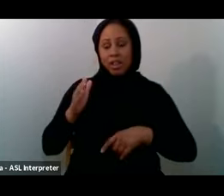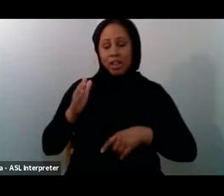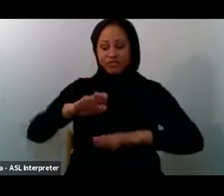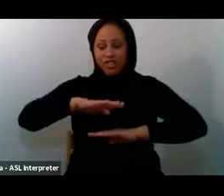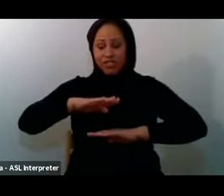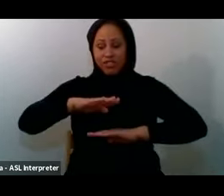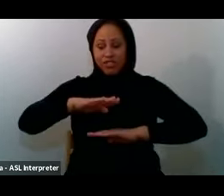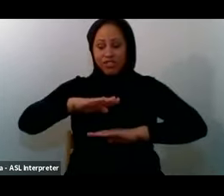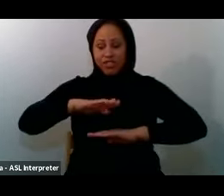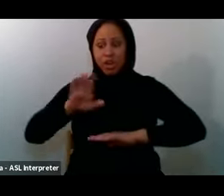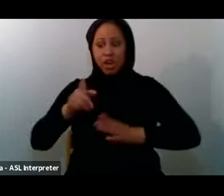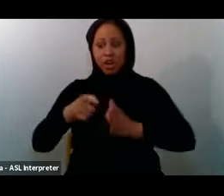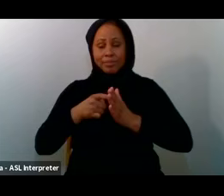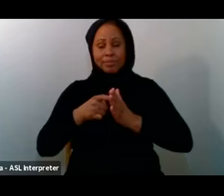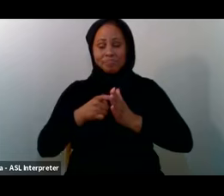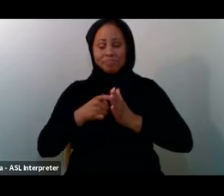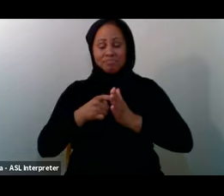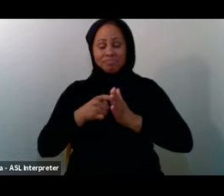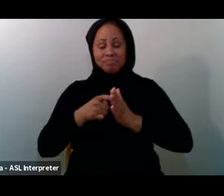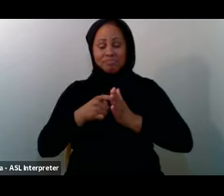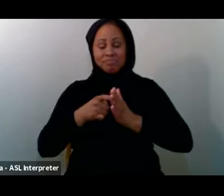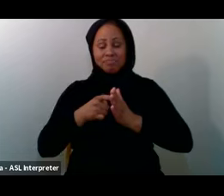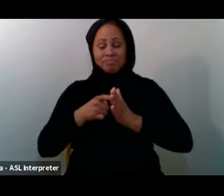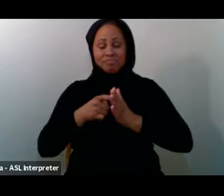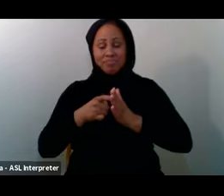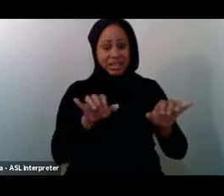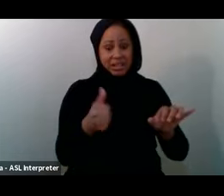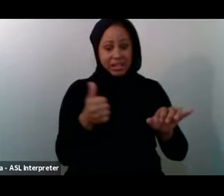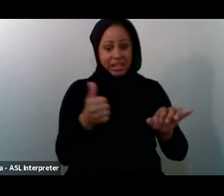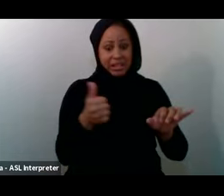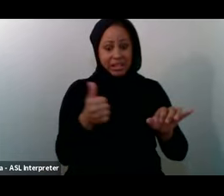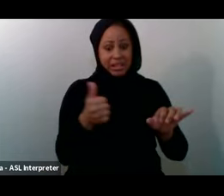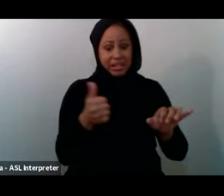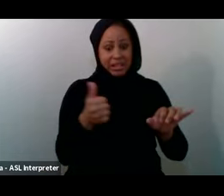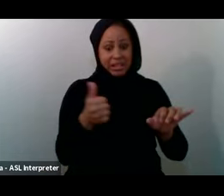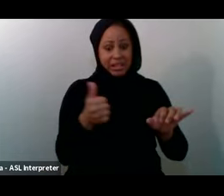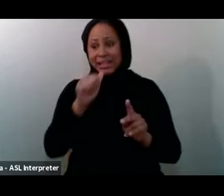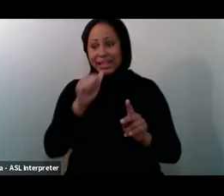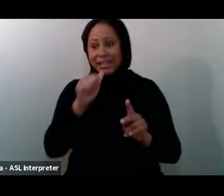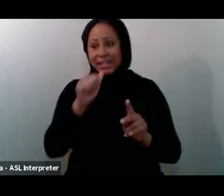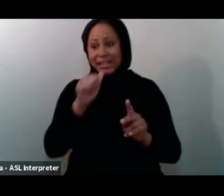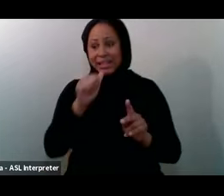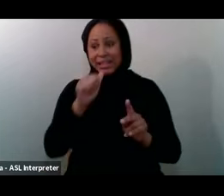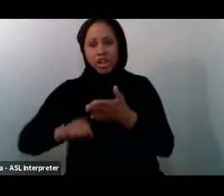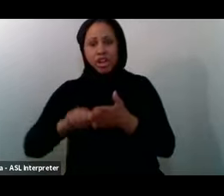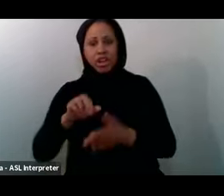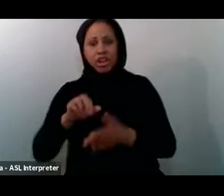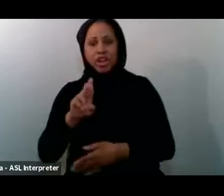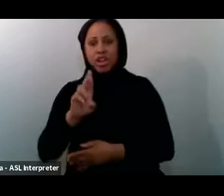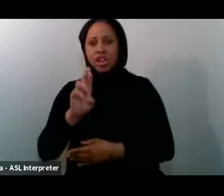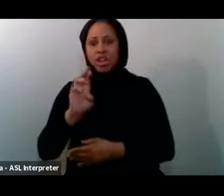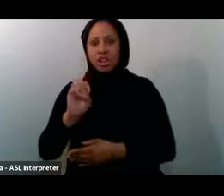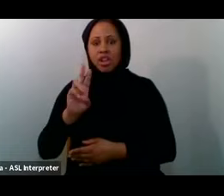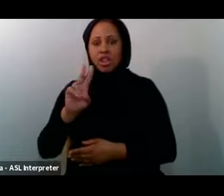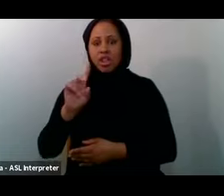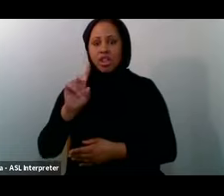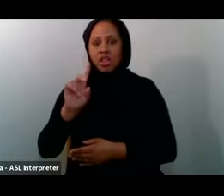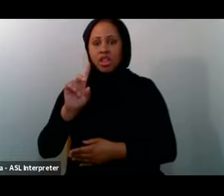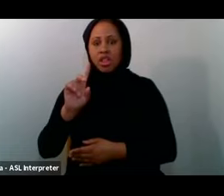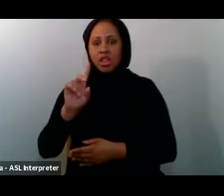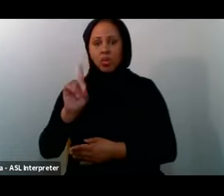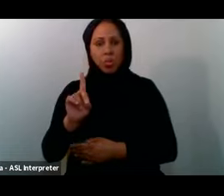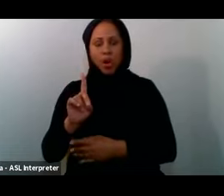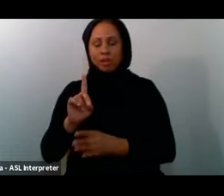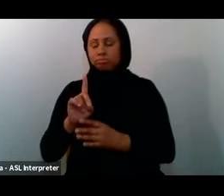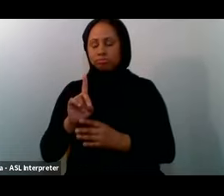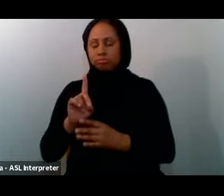It doesn't Take away At all From any Of the Reward That they Are doing From any Of the Reward That they Would receive Or